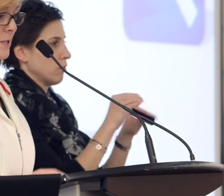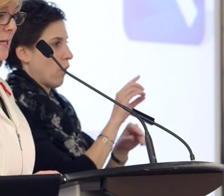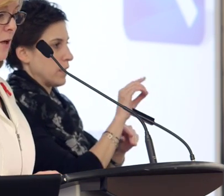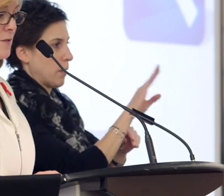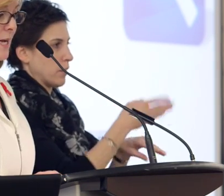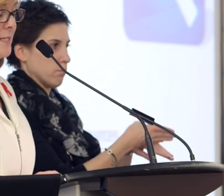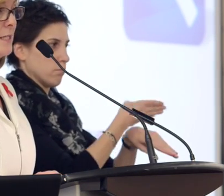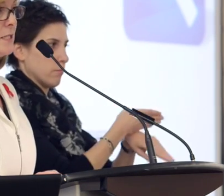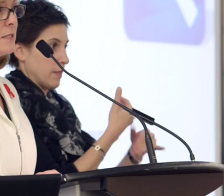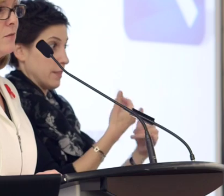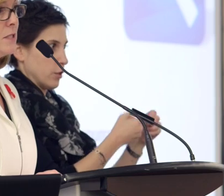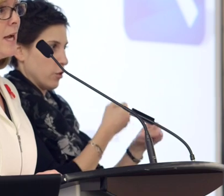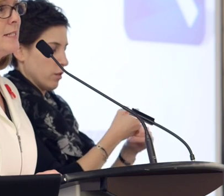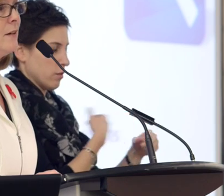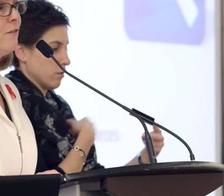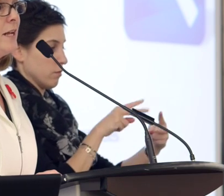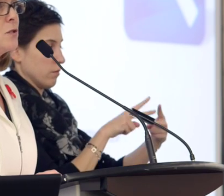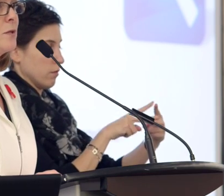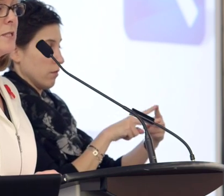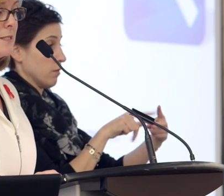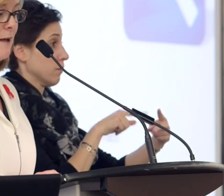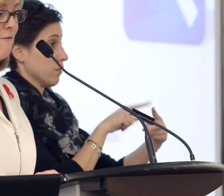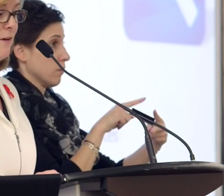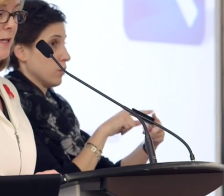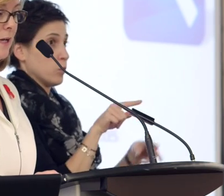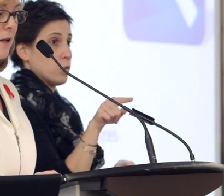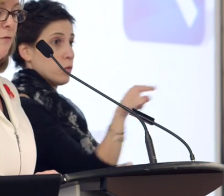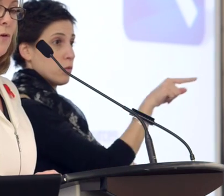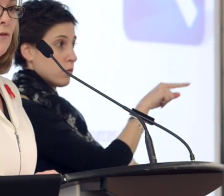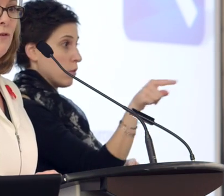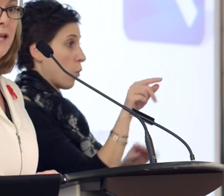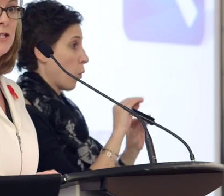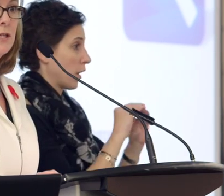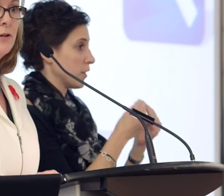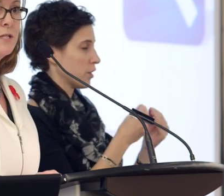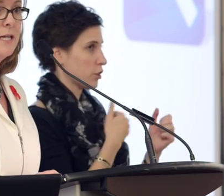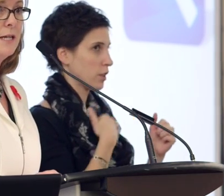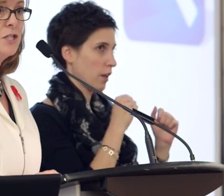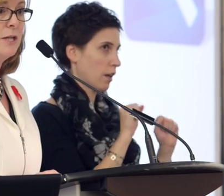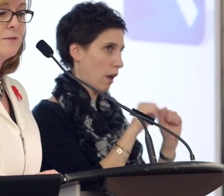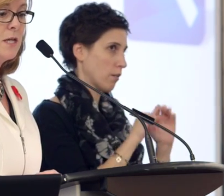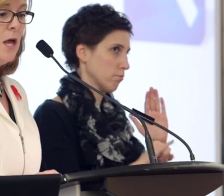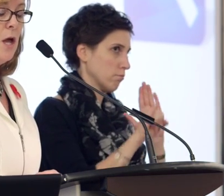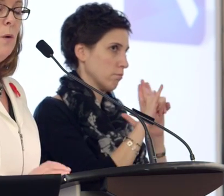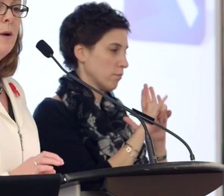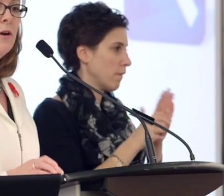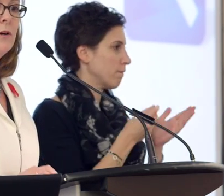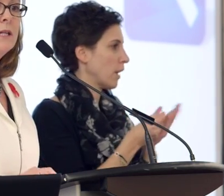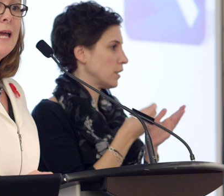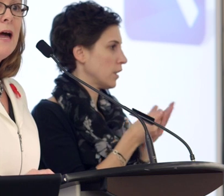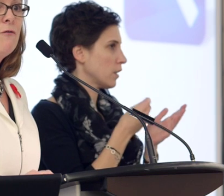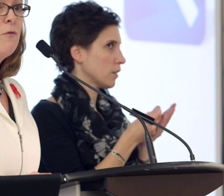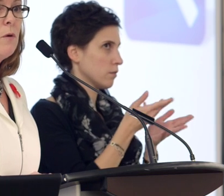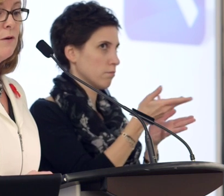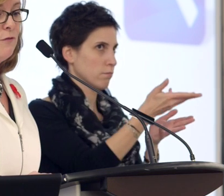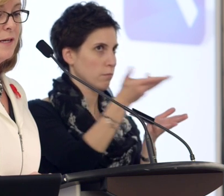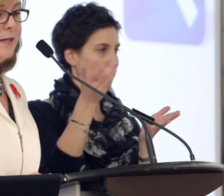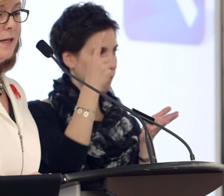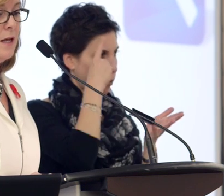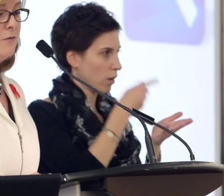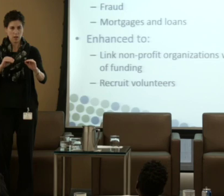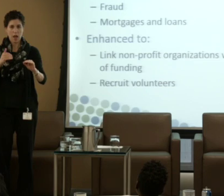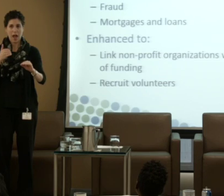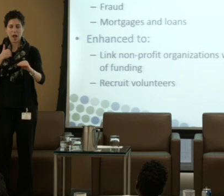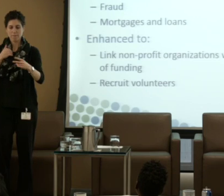like yourselves identify sources of funding for their financial literacy initiatives. We currently have four